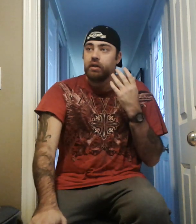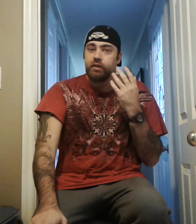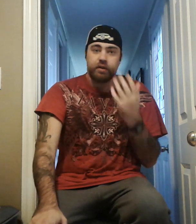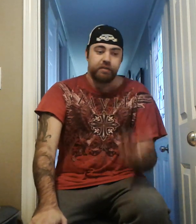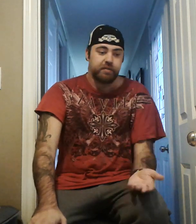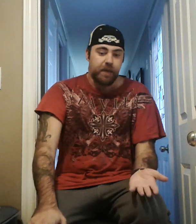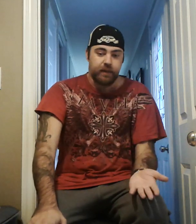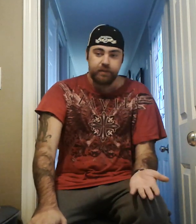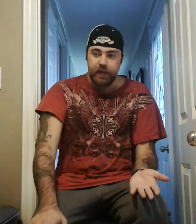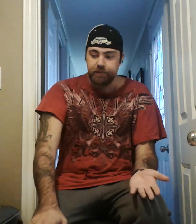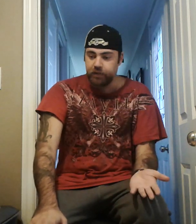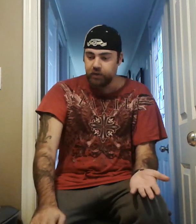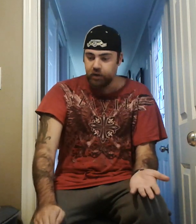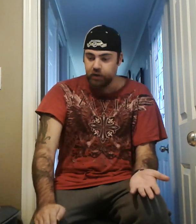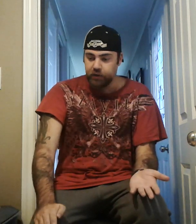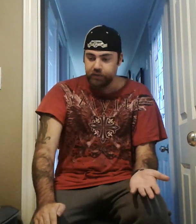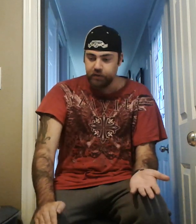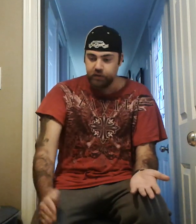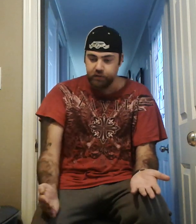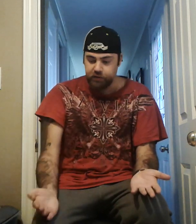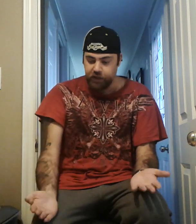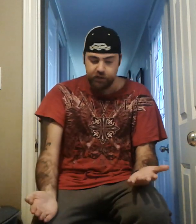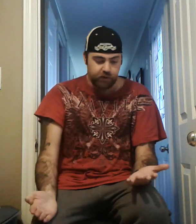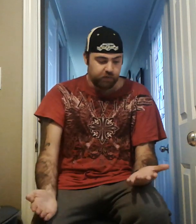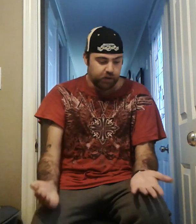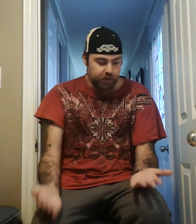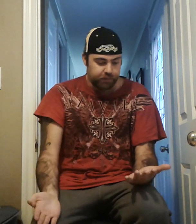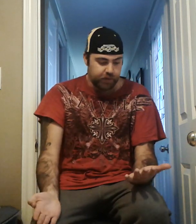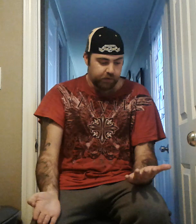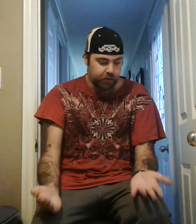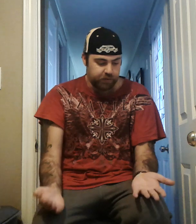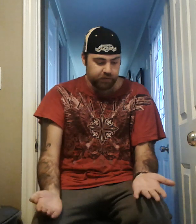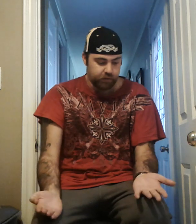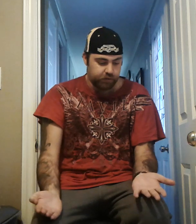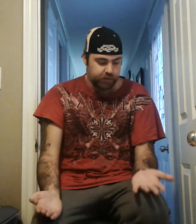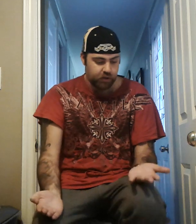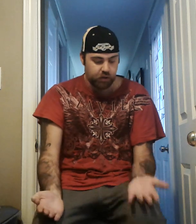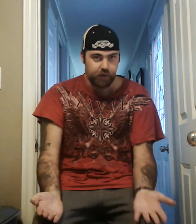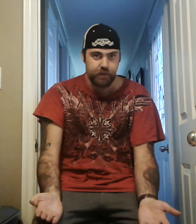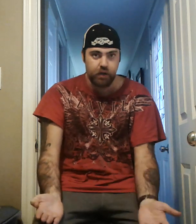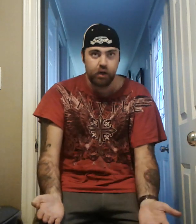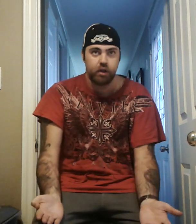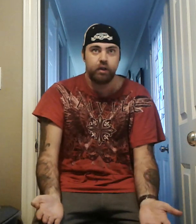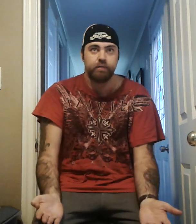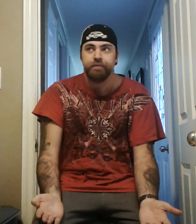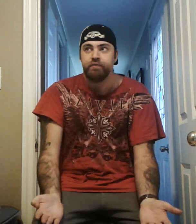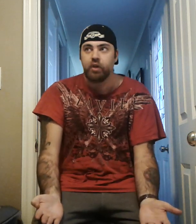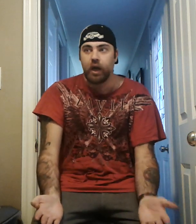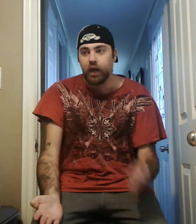because on SmackDown, you know, I've said, uh, Natalya, one of my favorite wrestlers on there, um,